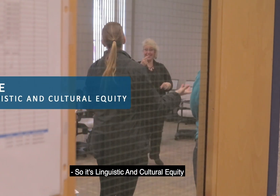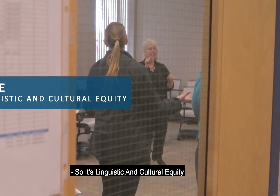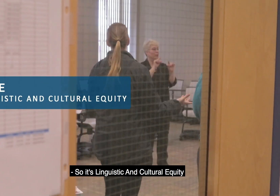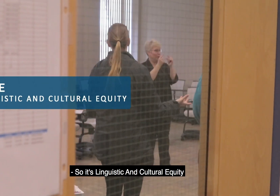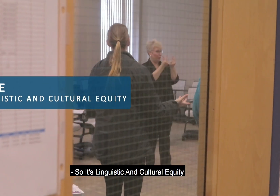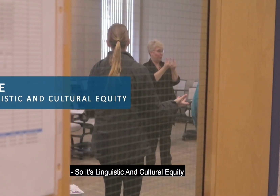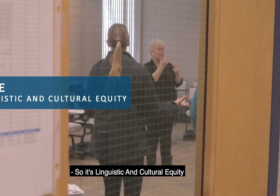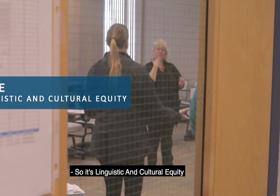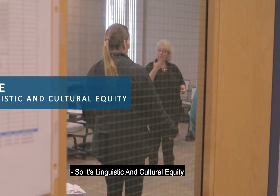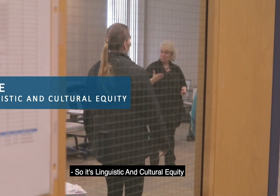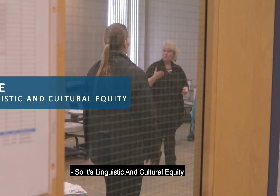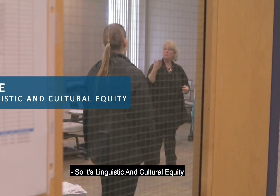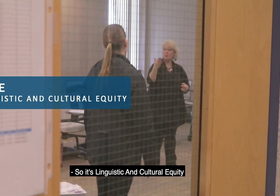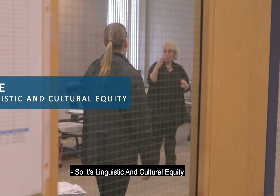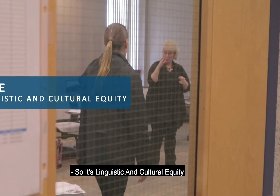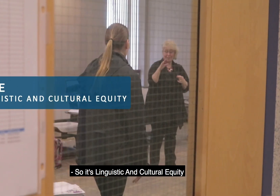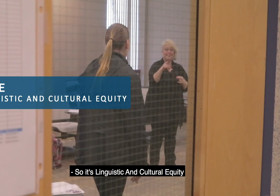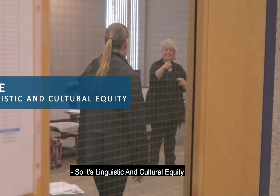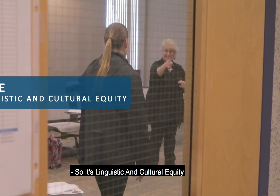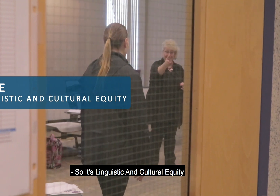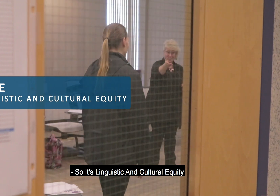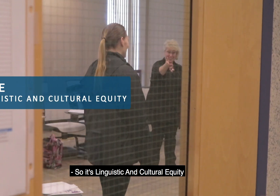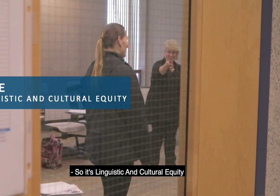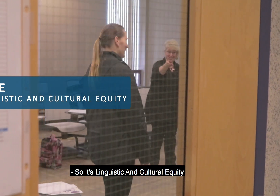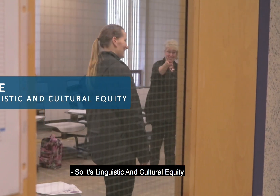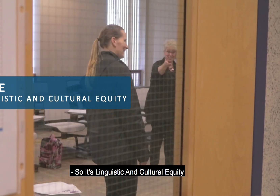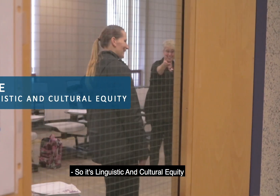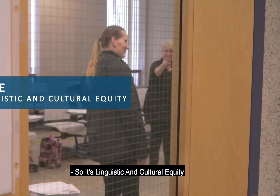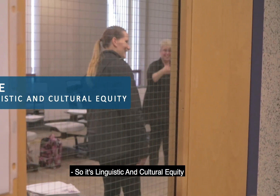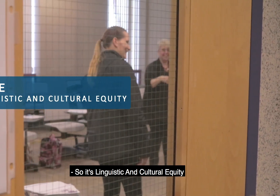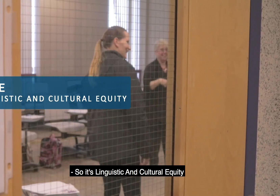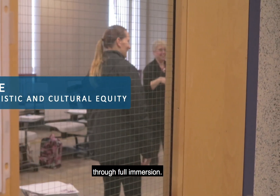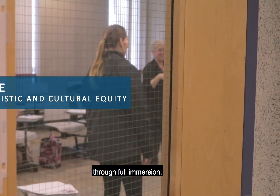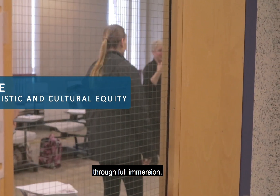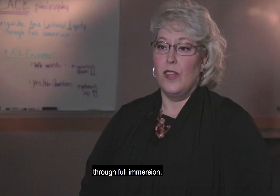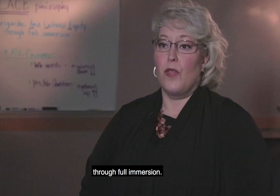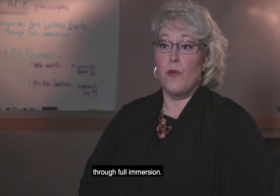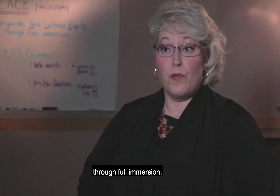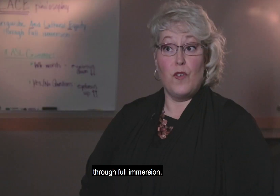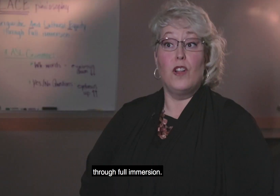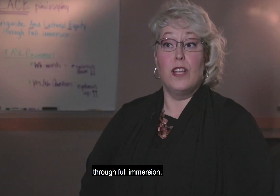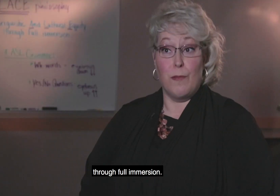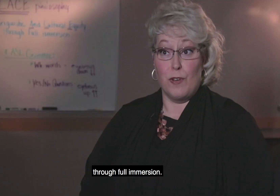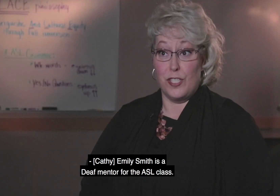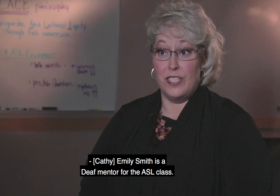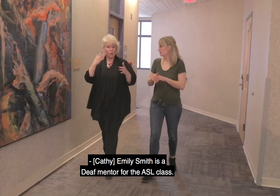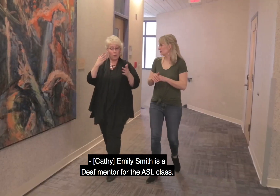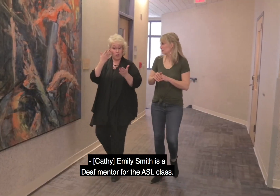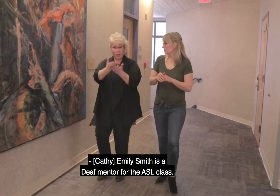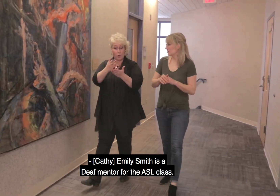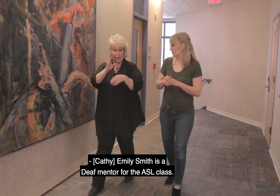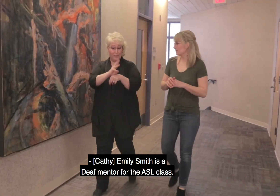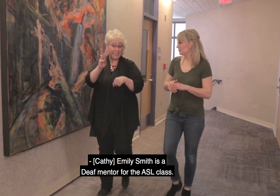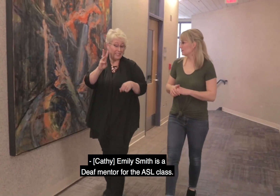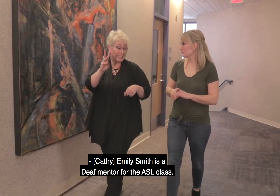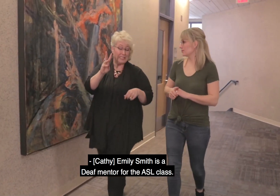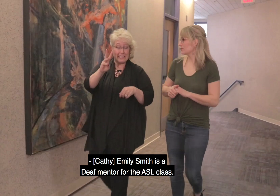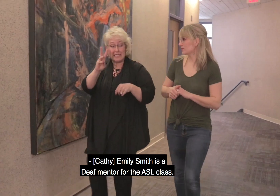So it's linguistic and cultural equity through full immersion. Emily Smith is a deaf